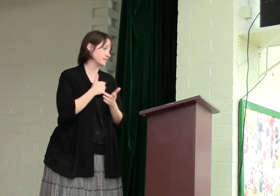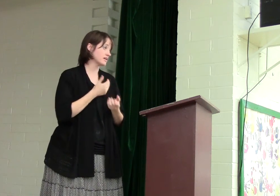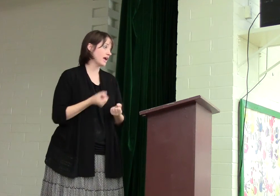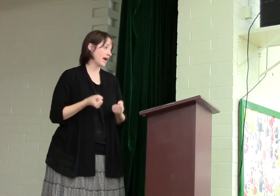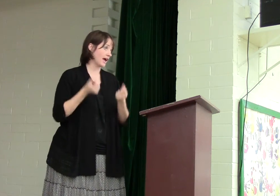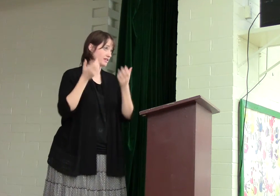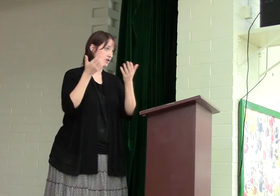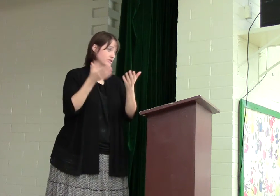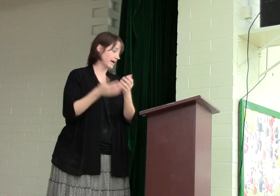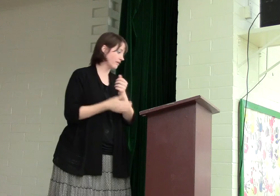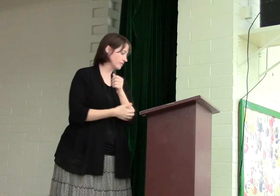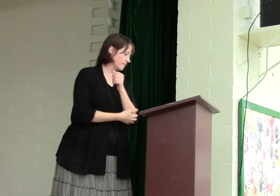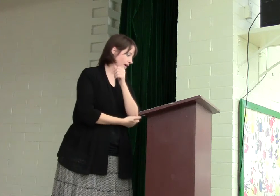as our sacrifice.